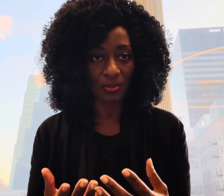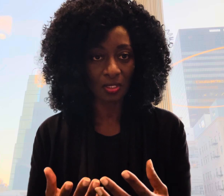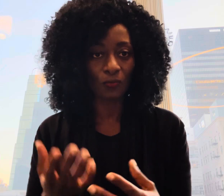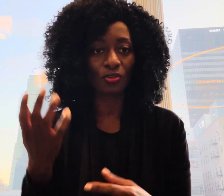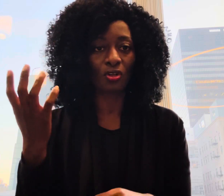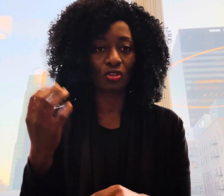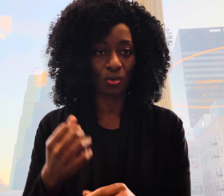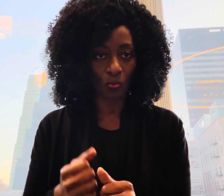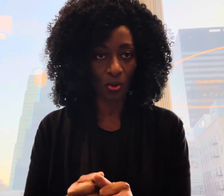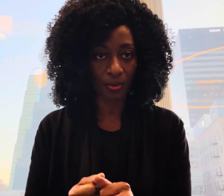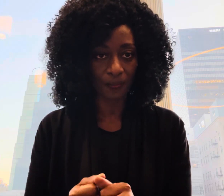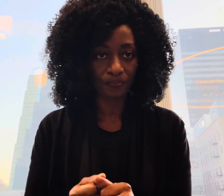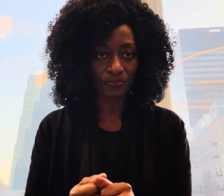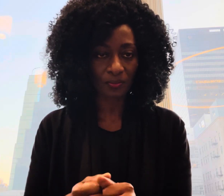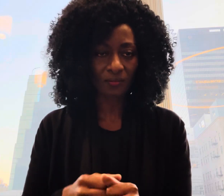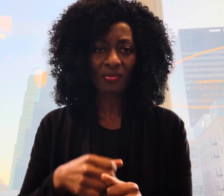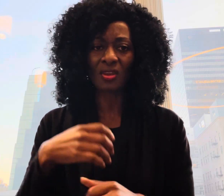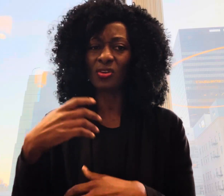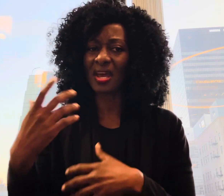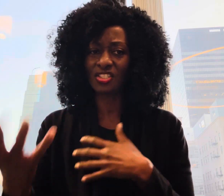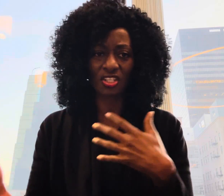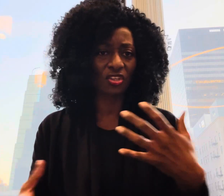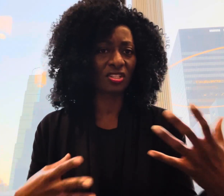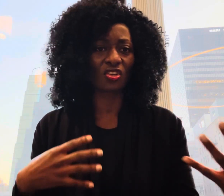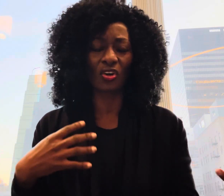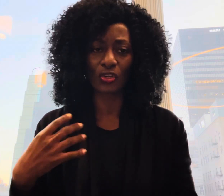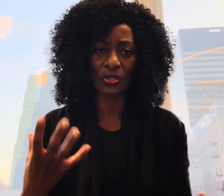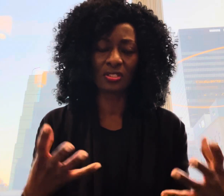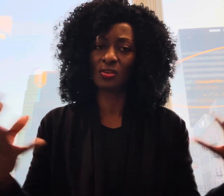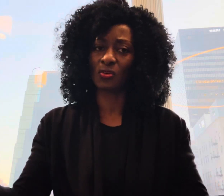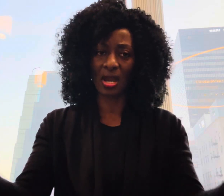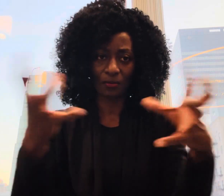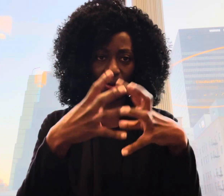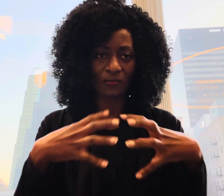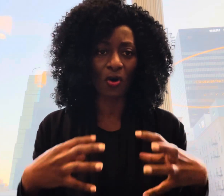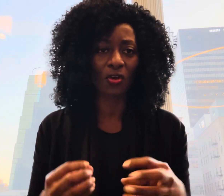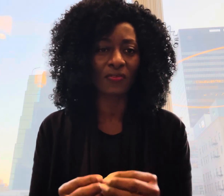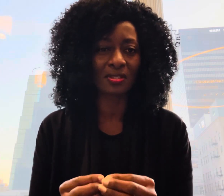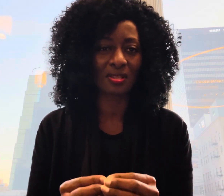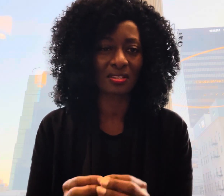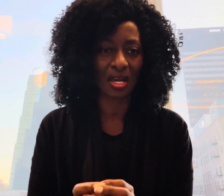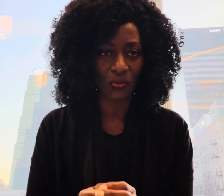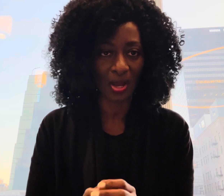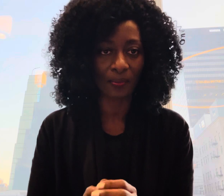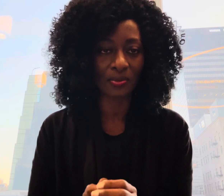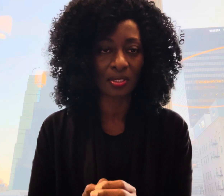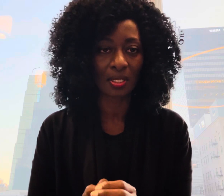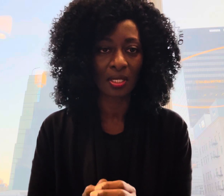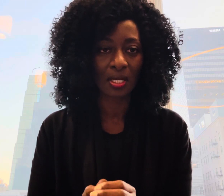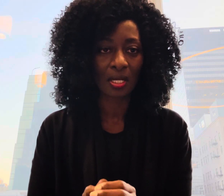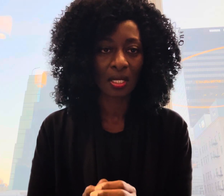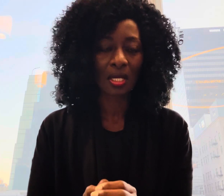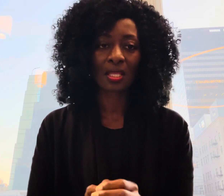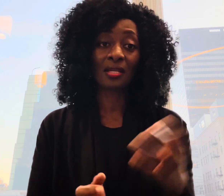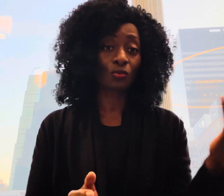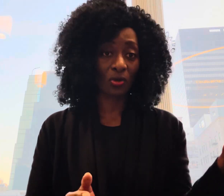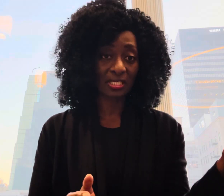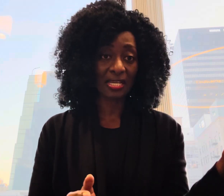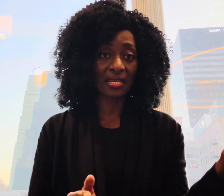if you do not drink water your digestion is not good you know you have you have all of these things that could happen that is one daily